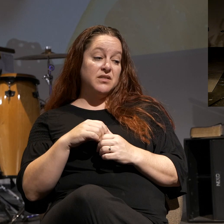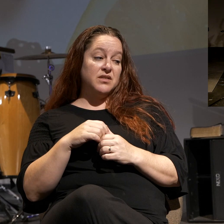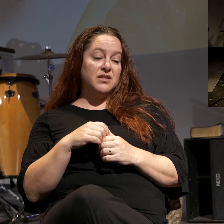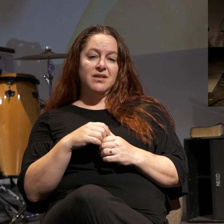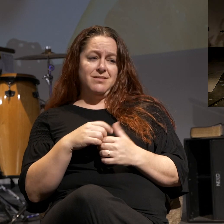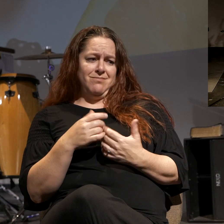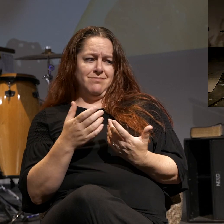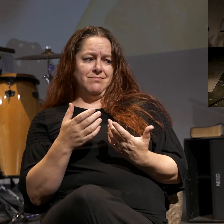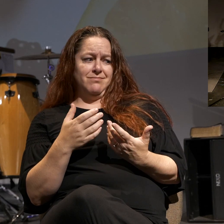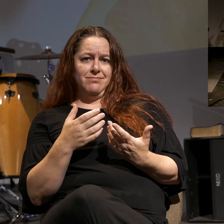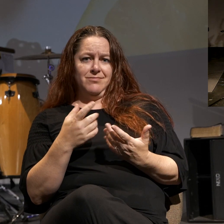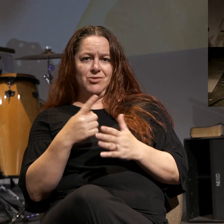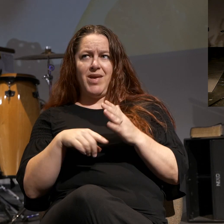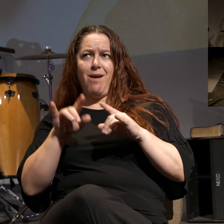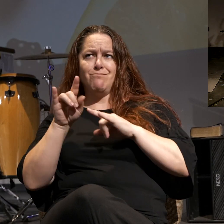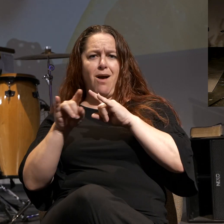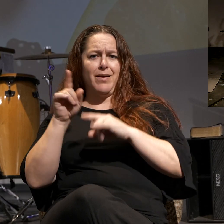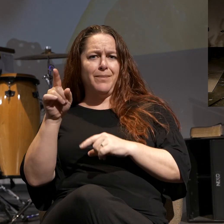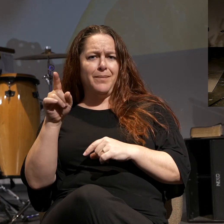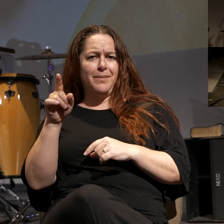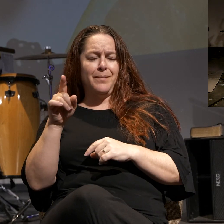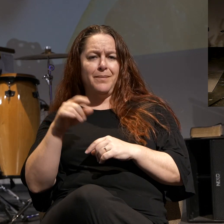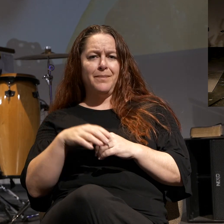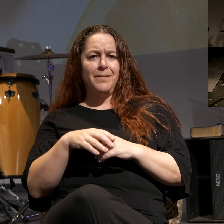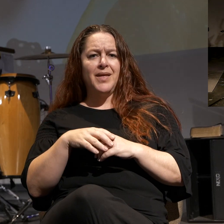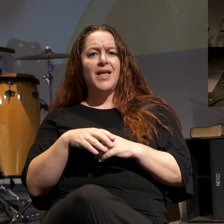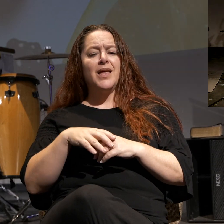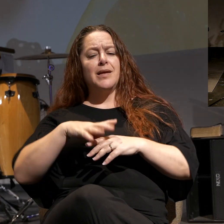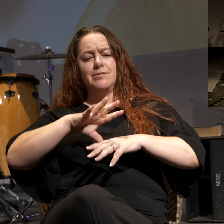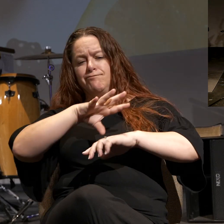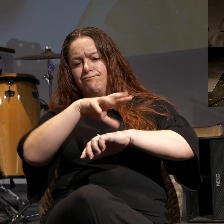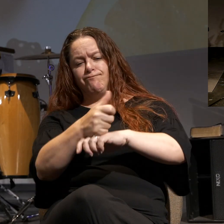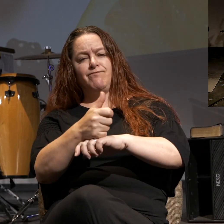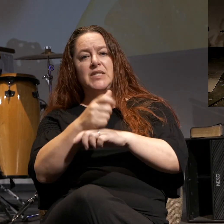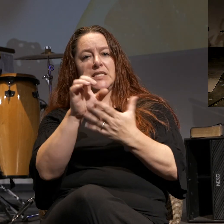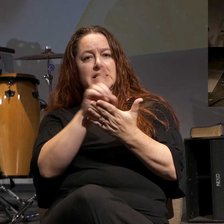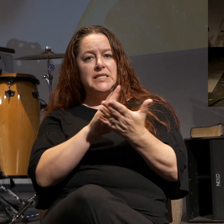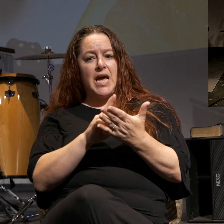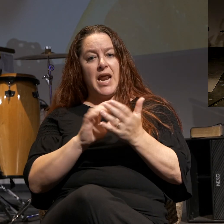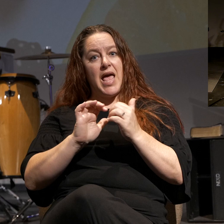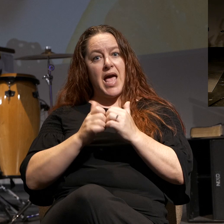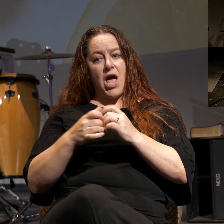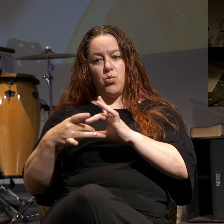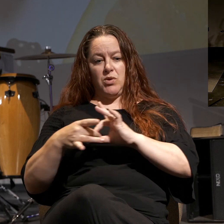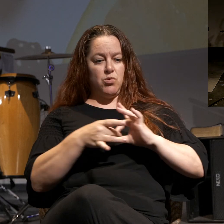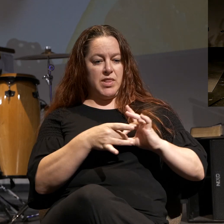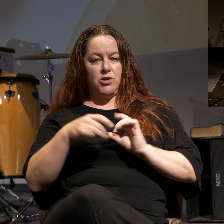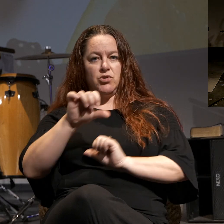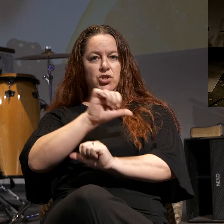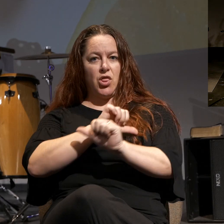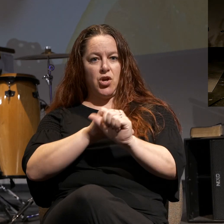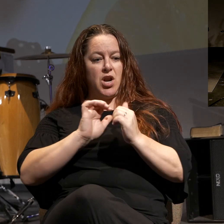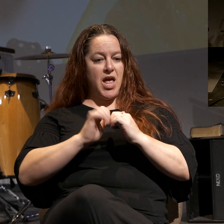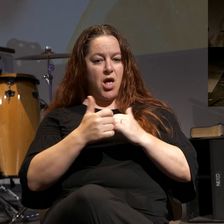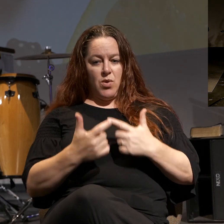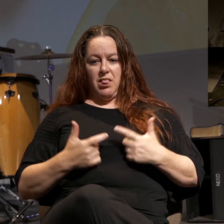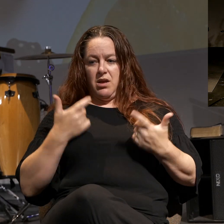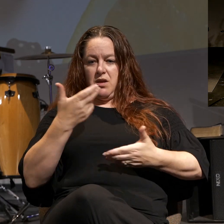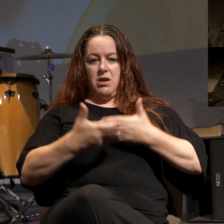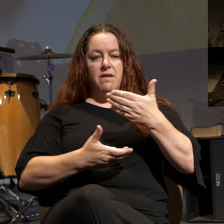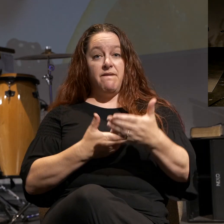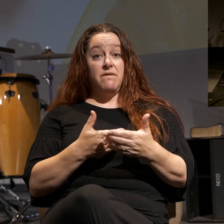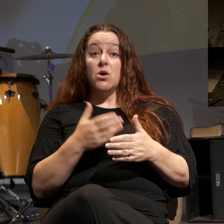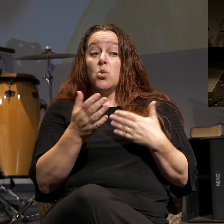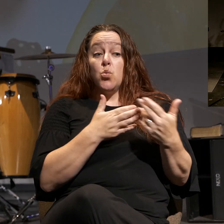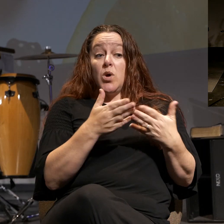you can't mock God. He's implemented a design in how we relate to one another and how we live out our lives, and you